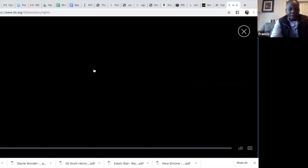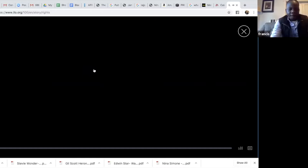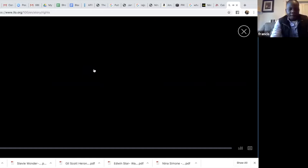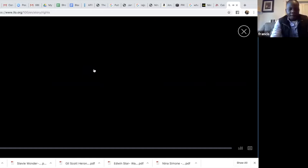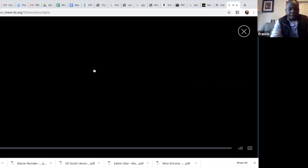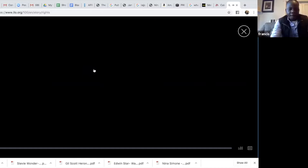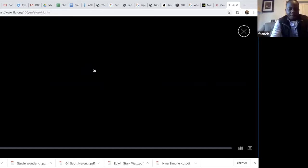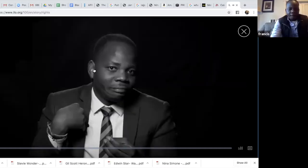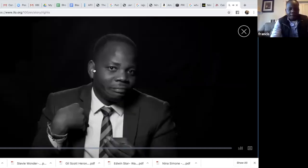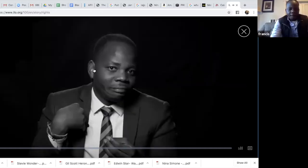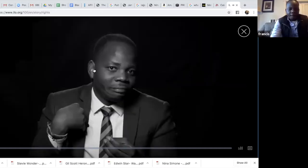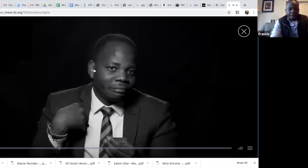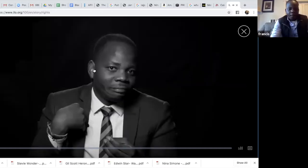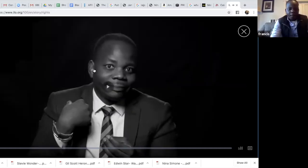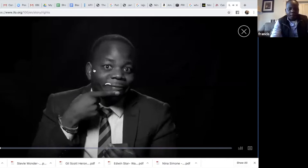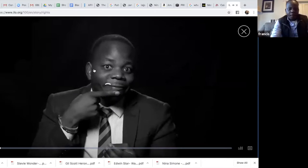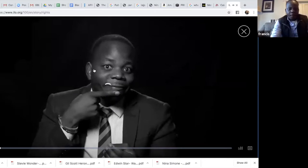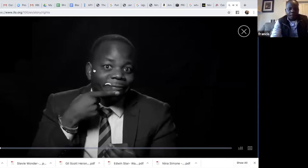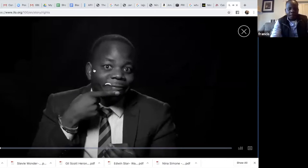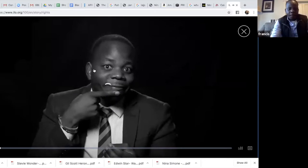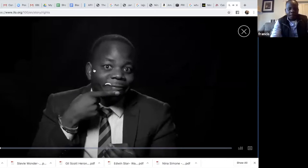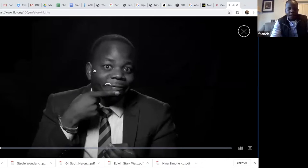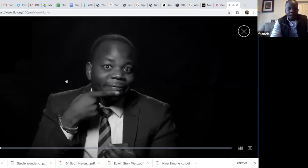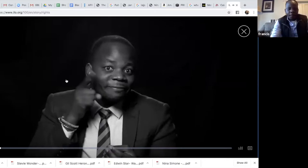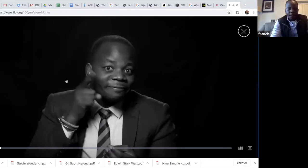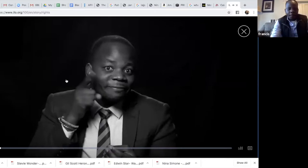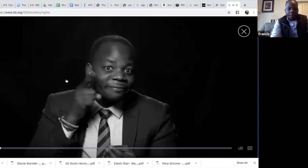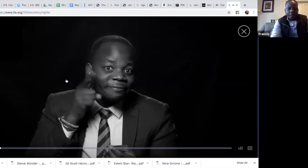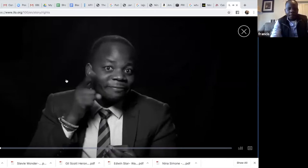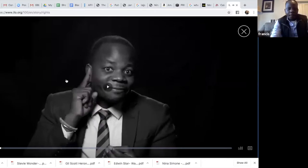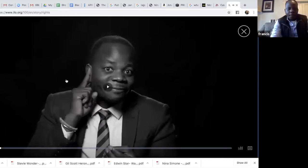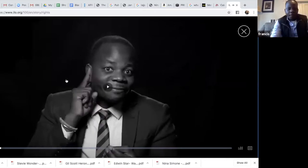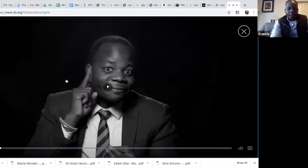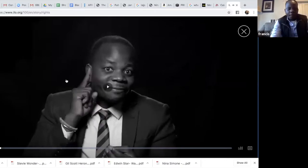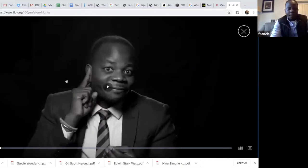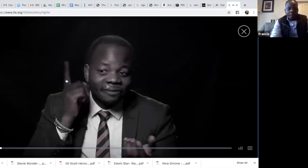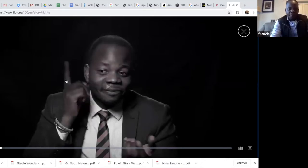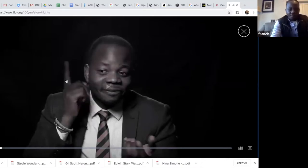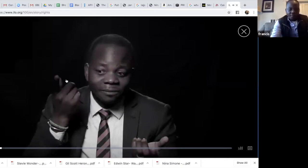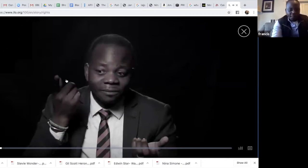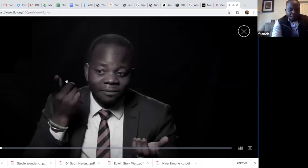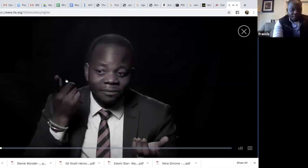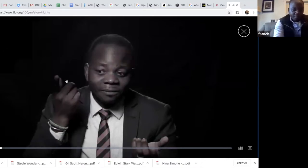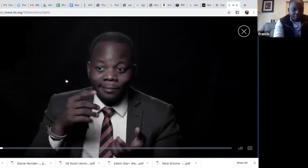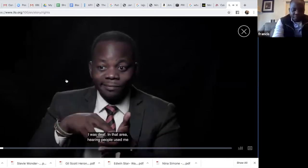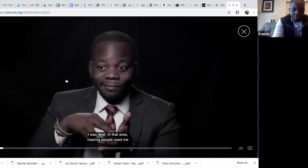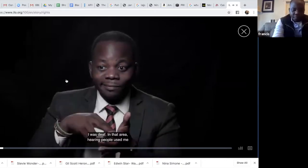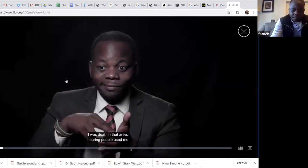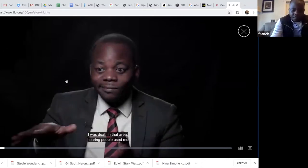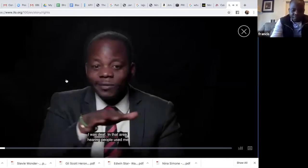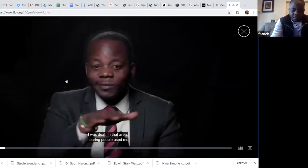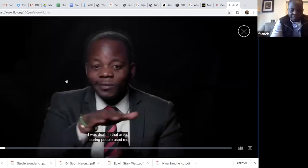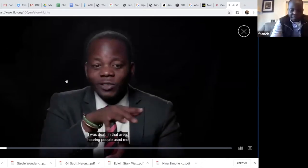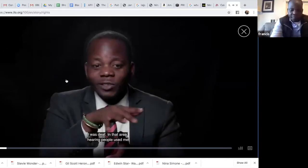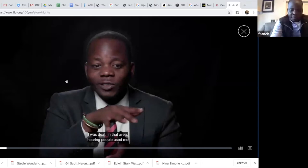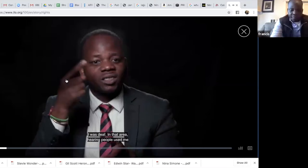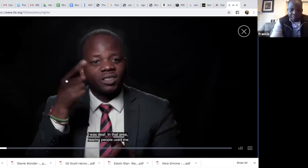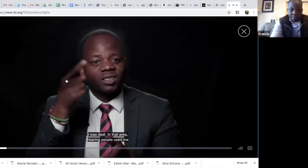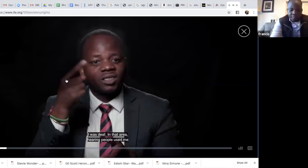got malaria and then the medicine that he was given made him deaf the side effects of the medicine when he was like seven